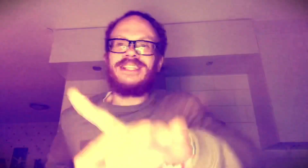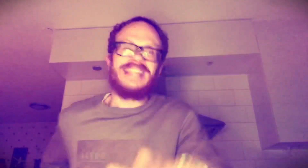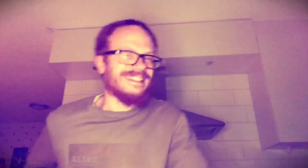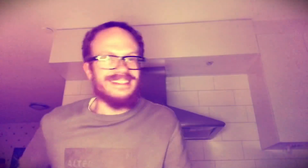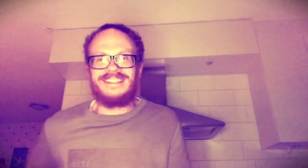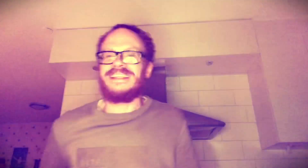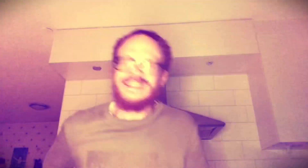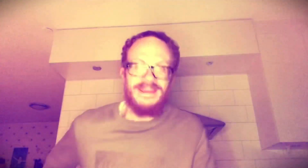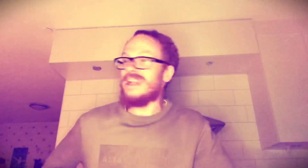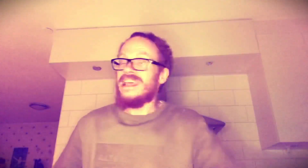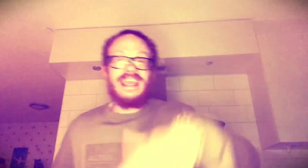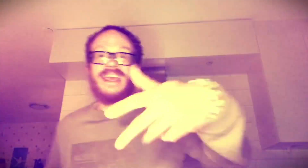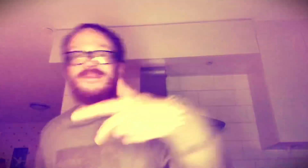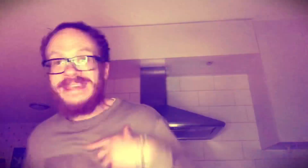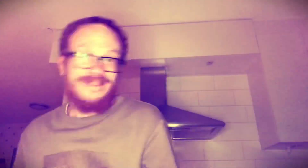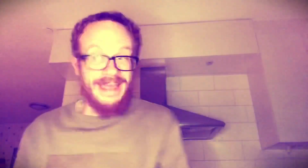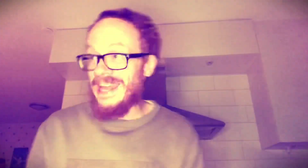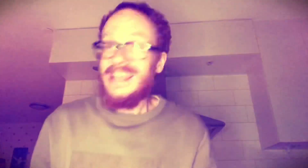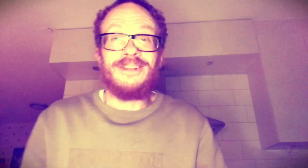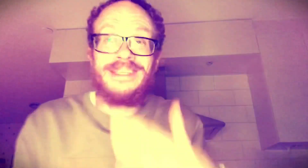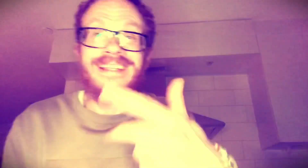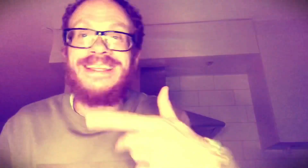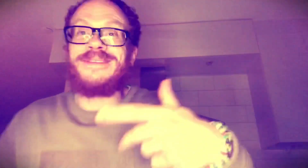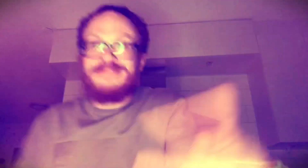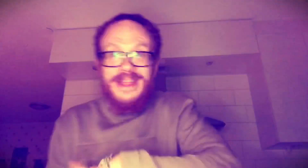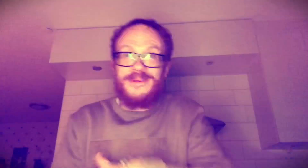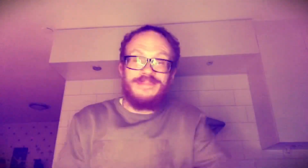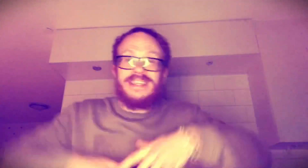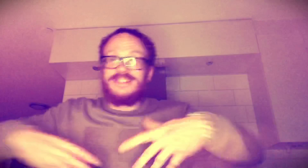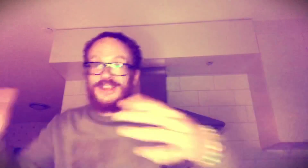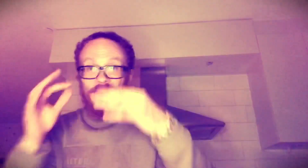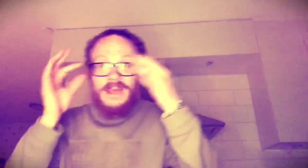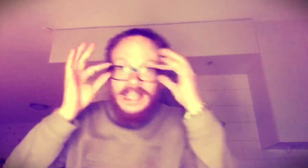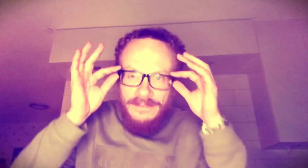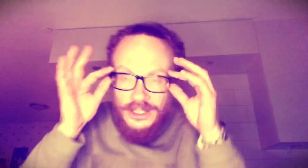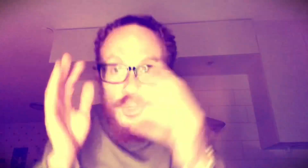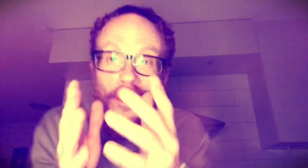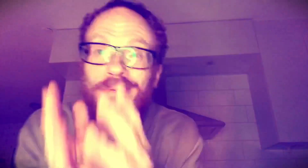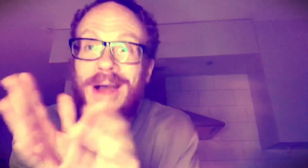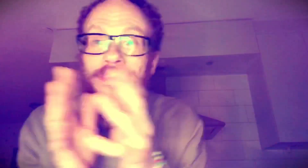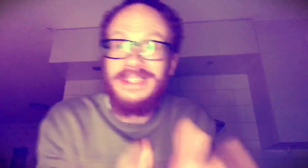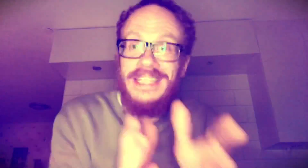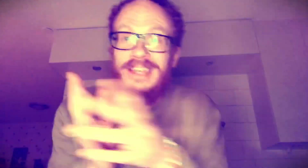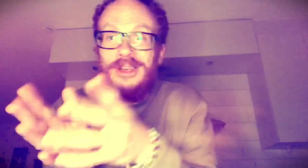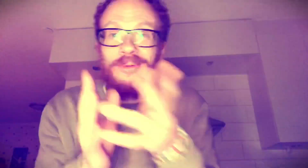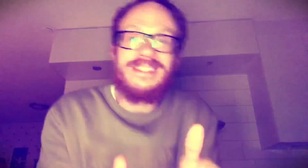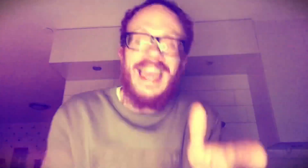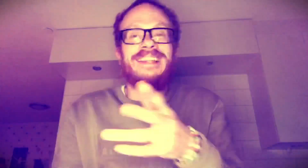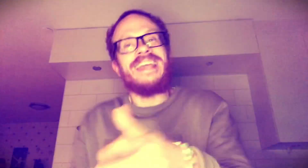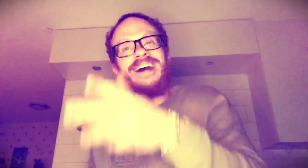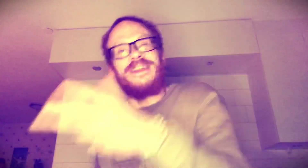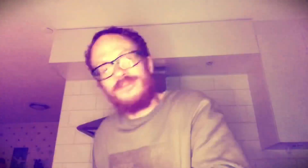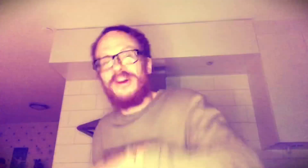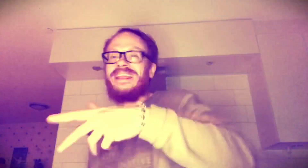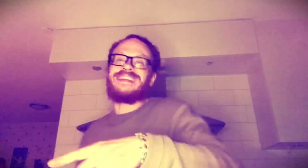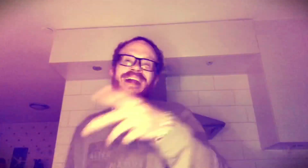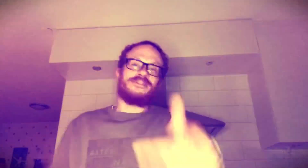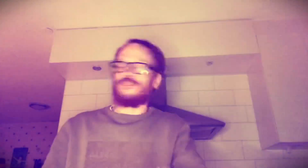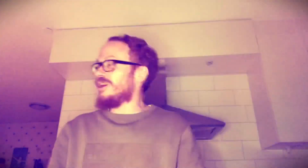adjacent to me, man Yeah, me, man, lookin' in the mirror, biggest comb Give it to him properly, yeah, yo, exactly how they want Ain't got a front,